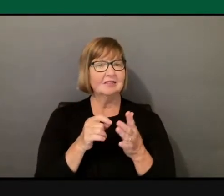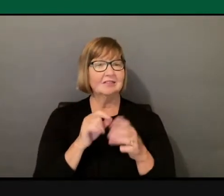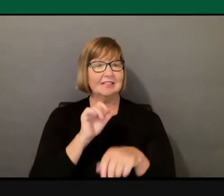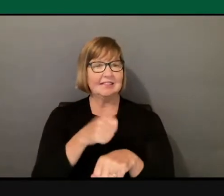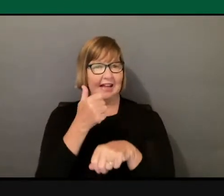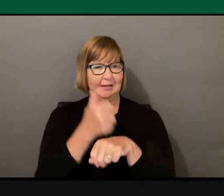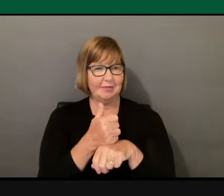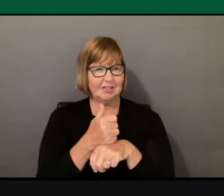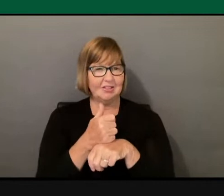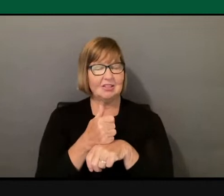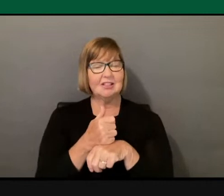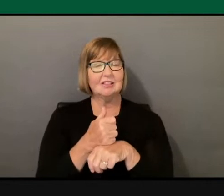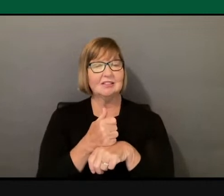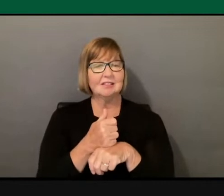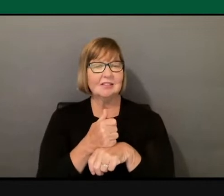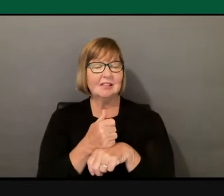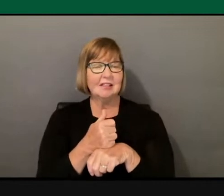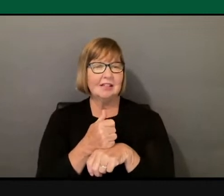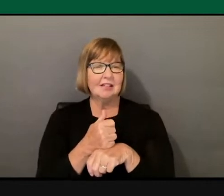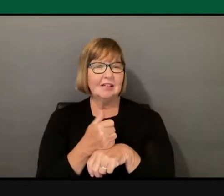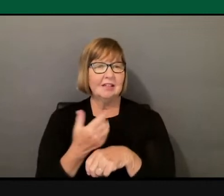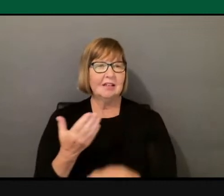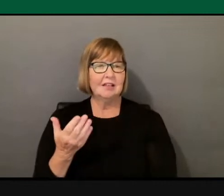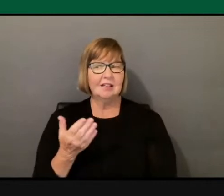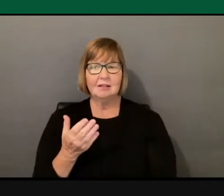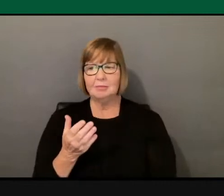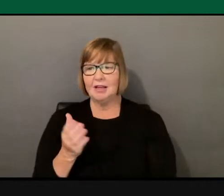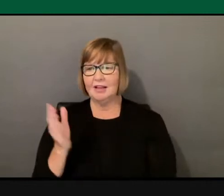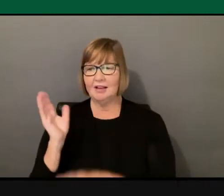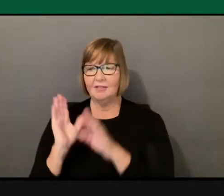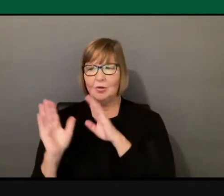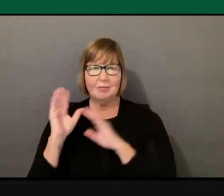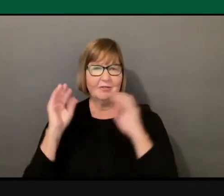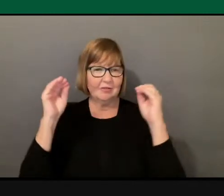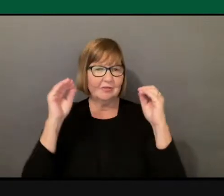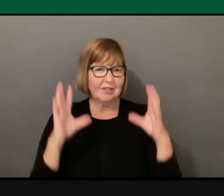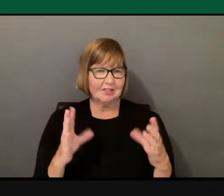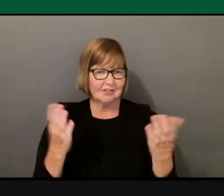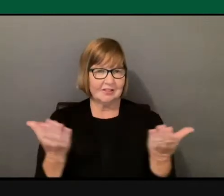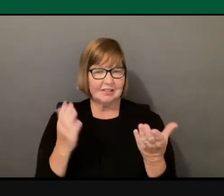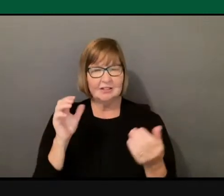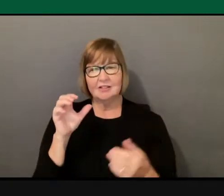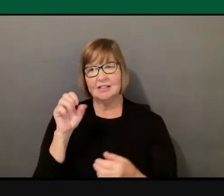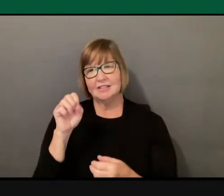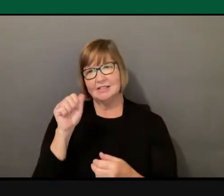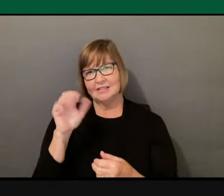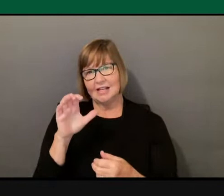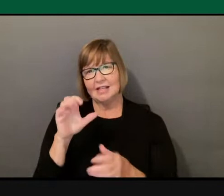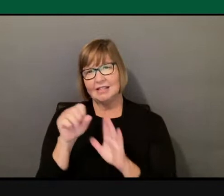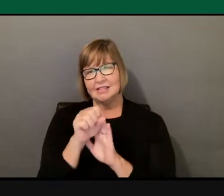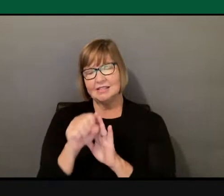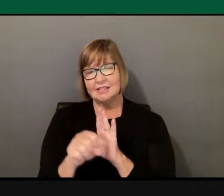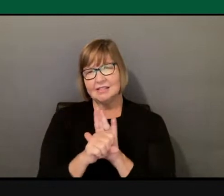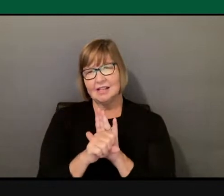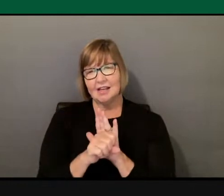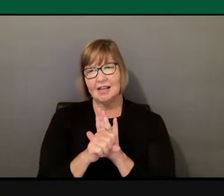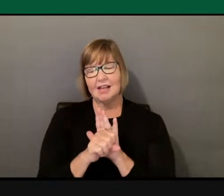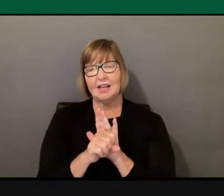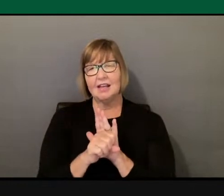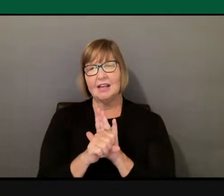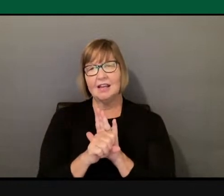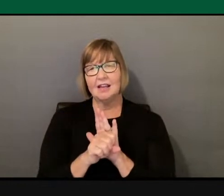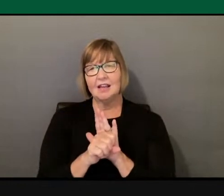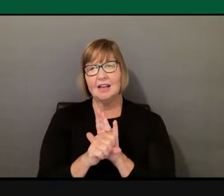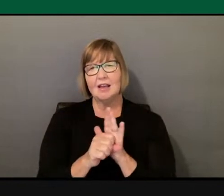former professors here at Sac State, but they were part of an artist